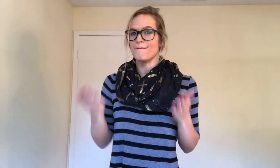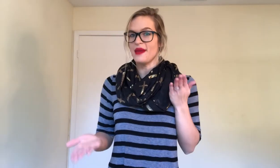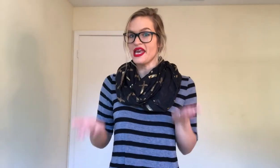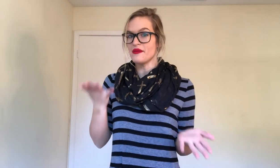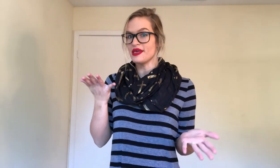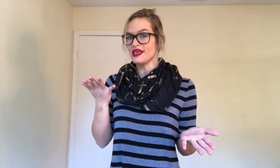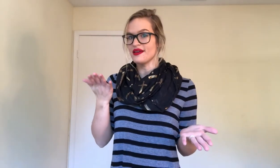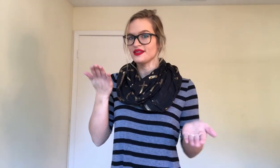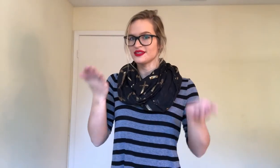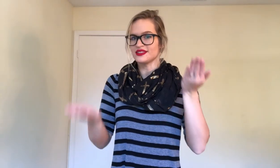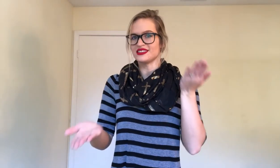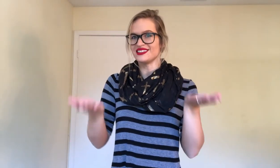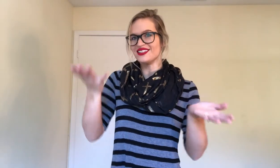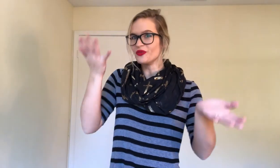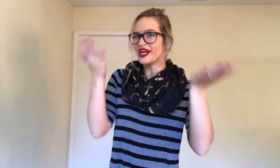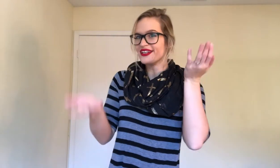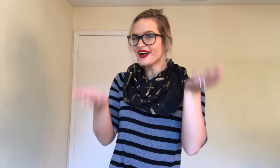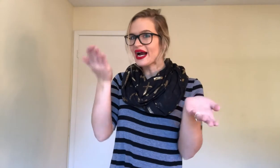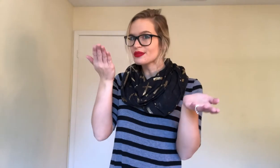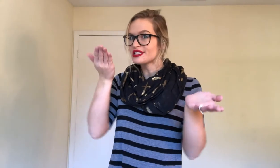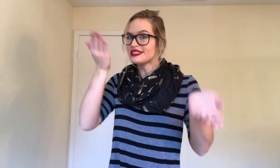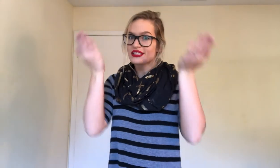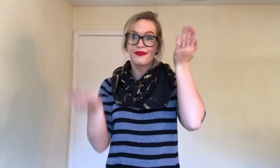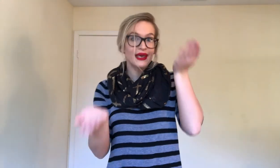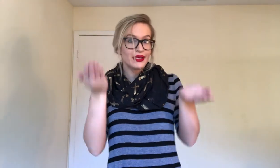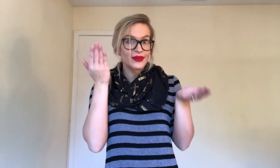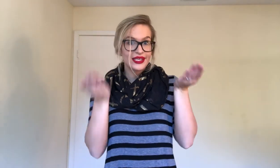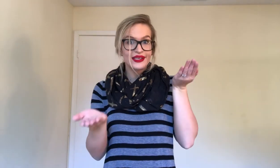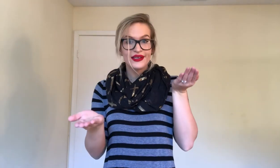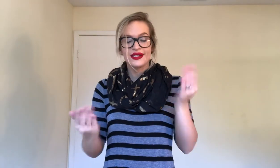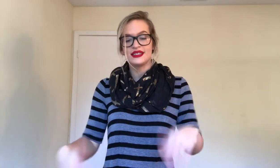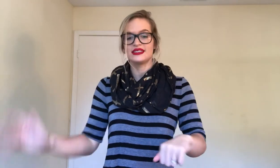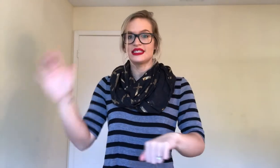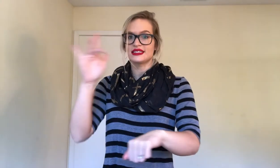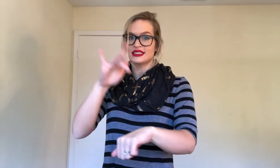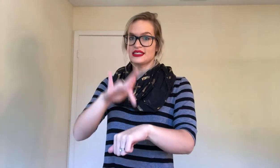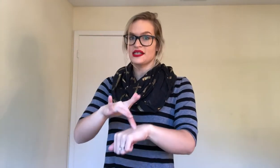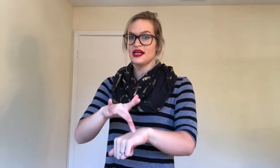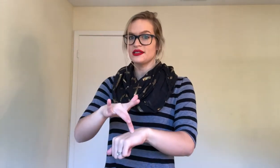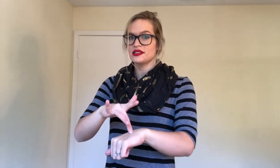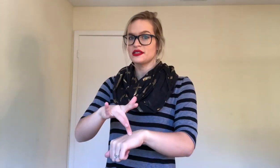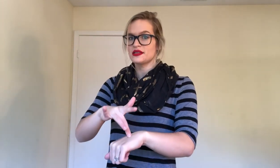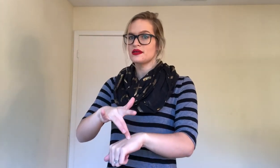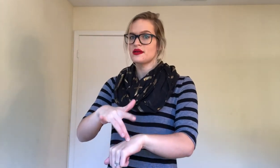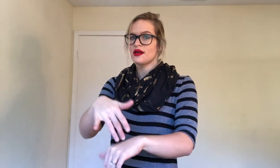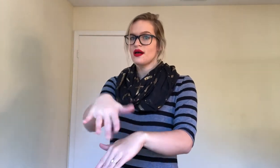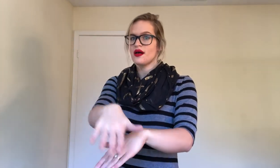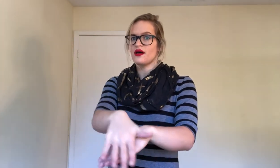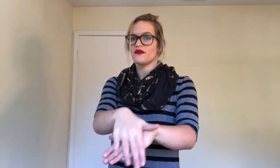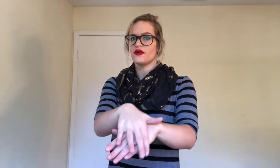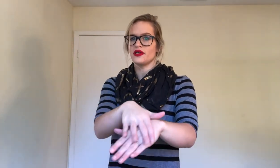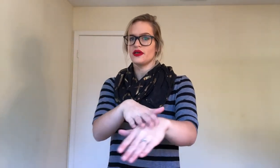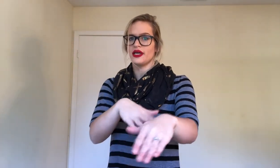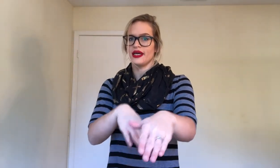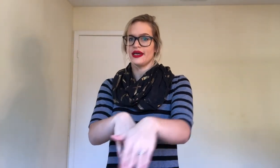Maybe. So, you're weighing your options. Maybe. Just the touch. Of. The hands.